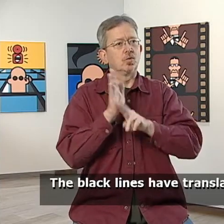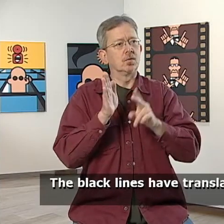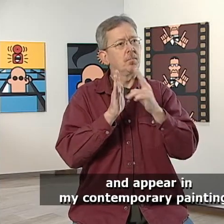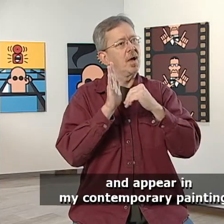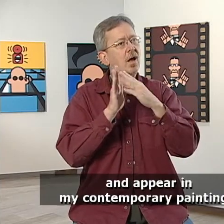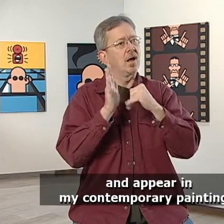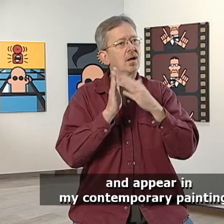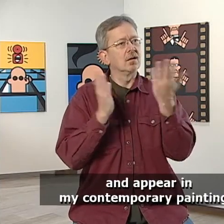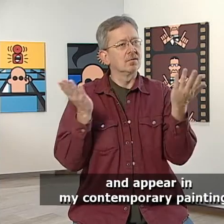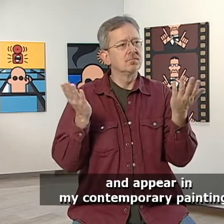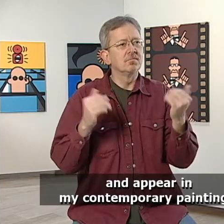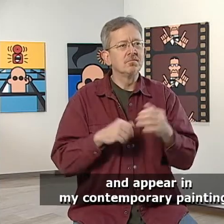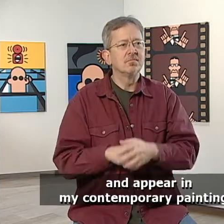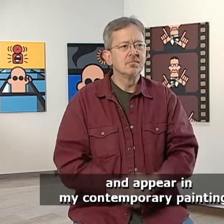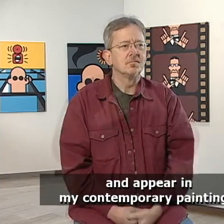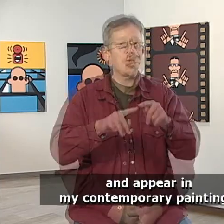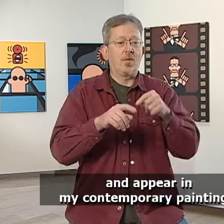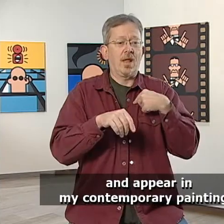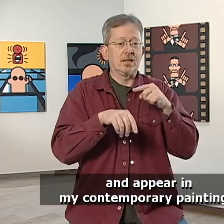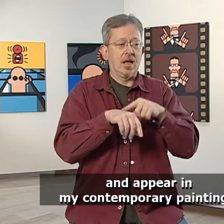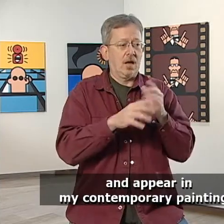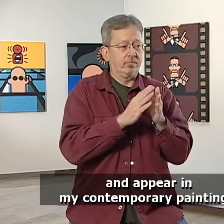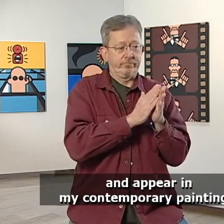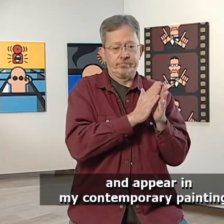translated and appear in my contemporary paintings.